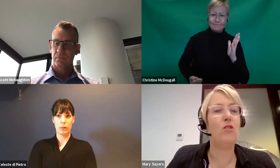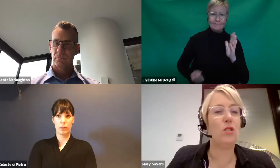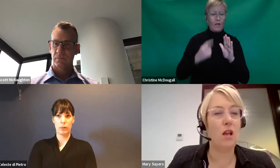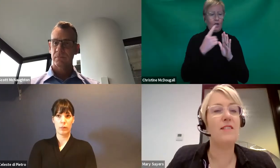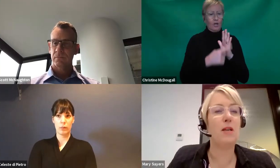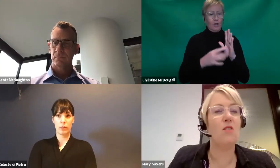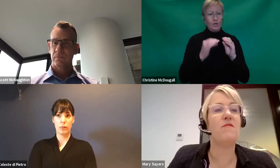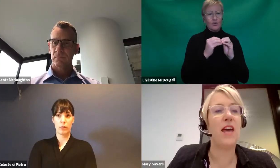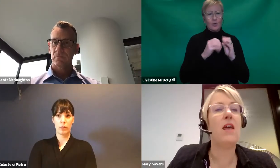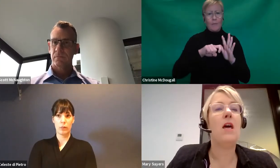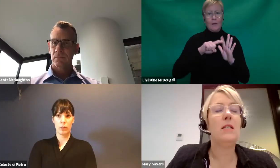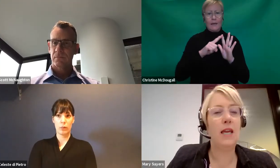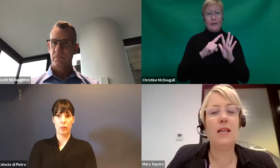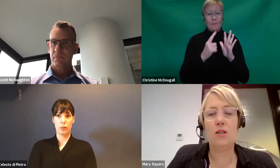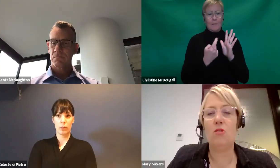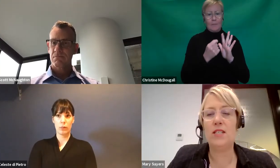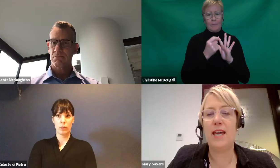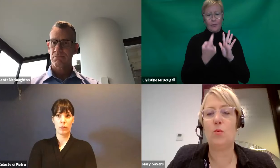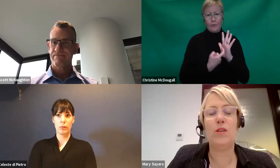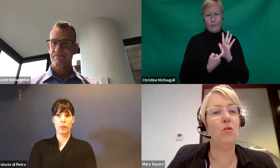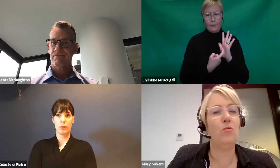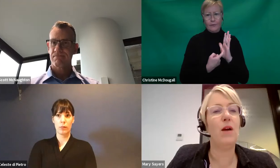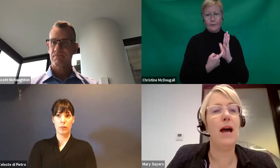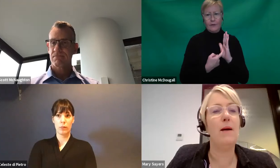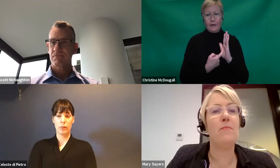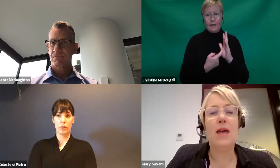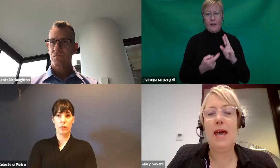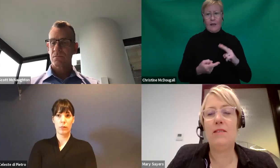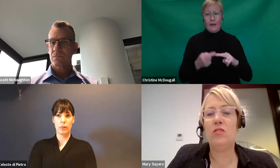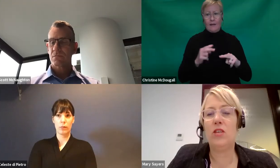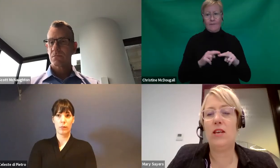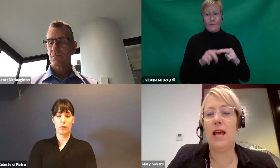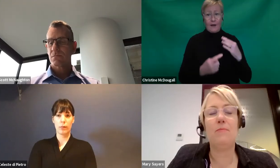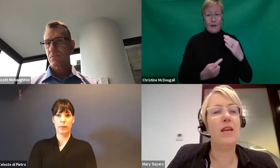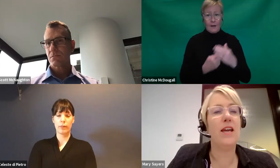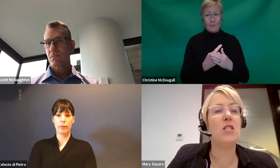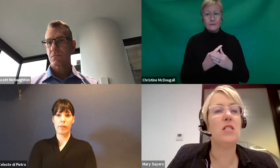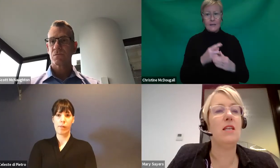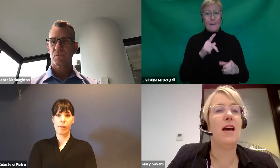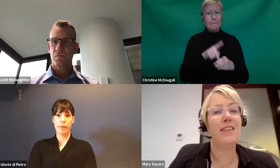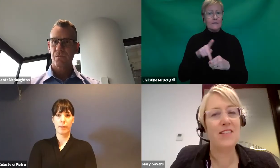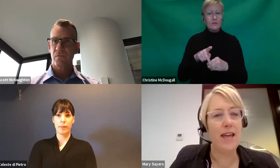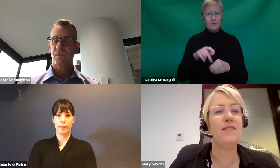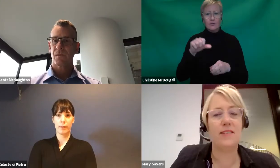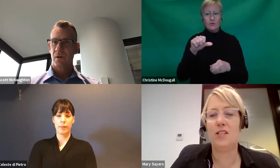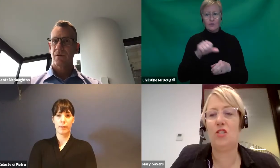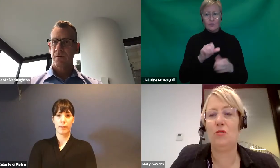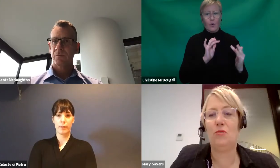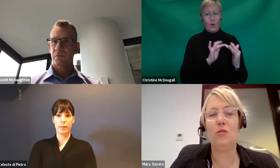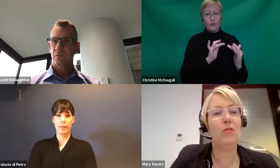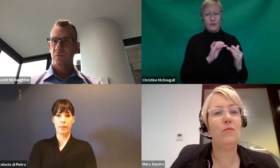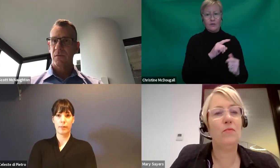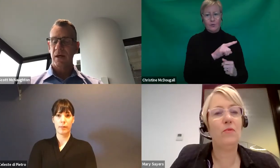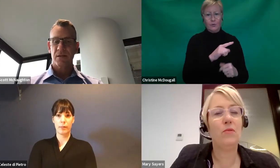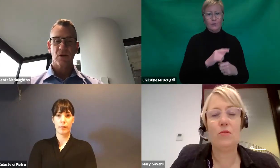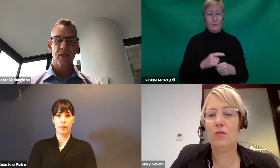be fully utilised because of that, to get in contact with you, and that the agency understands this issue.